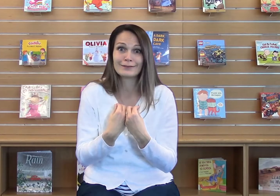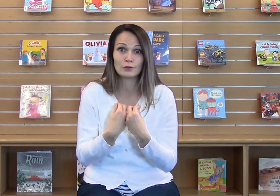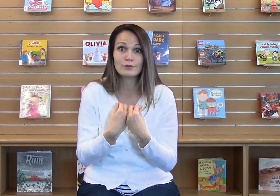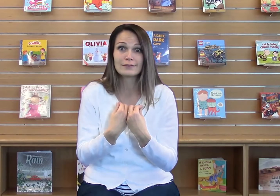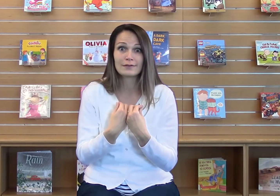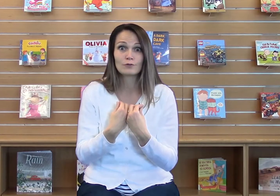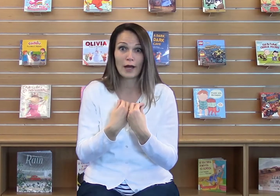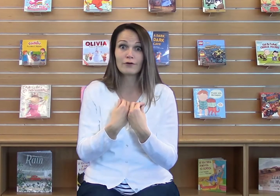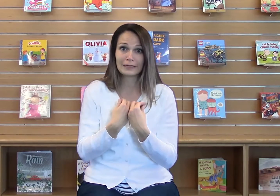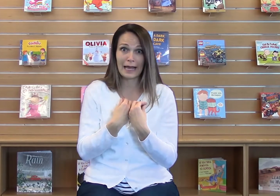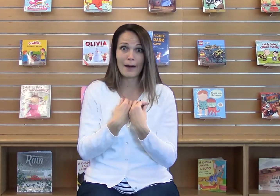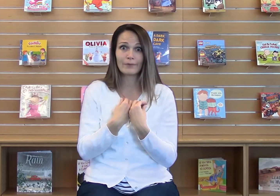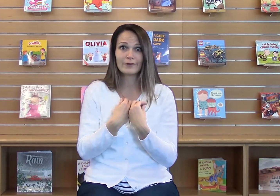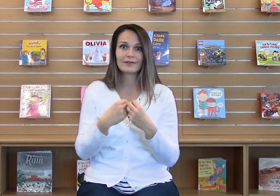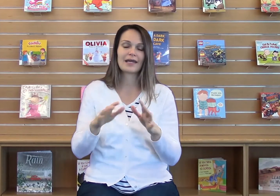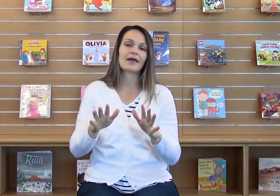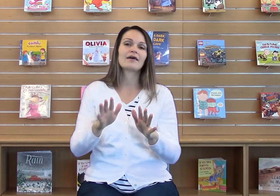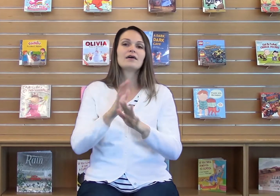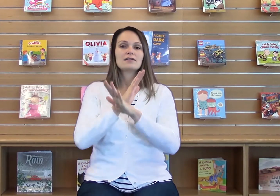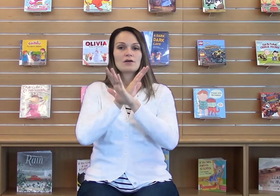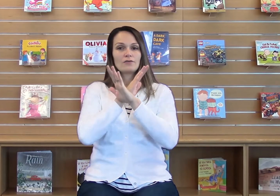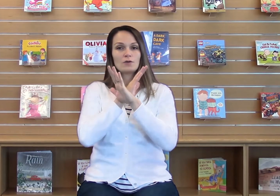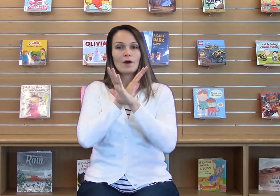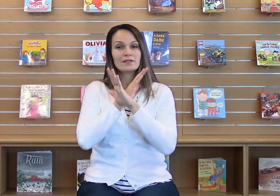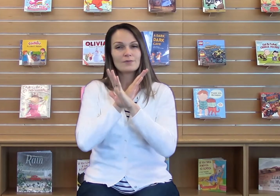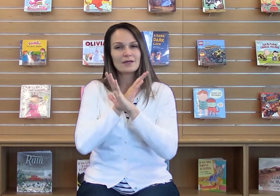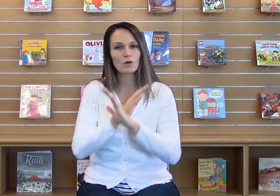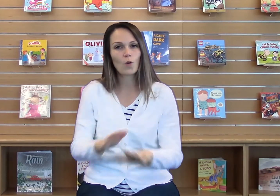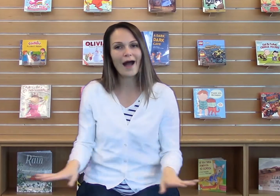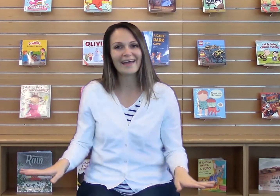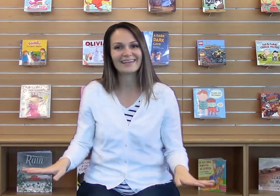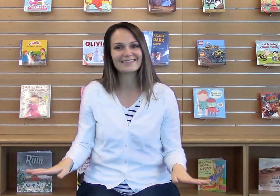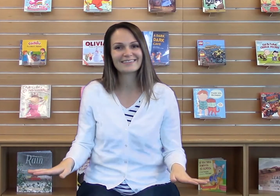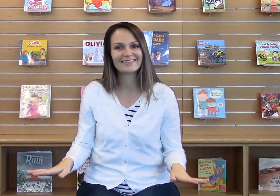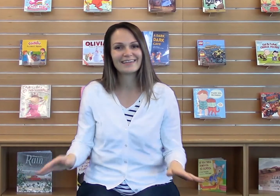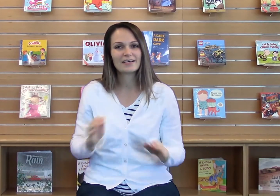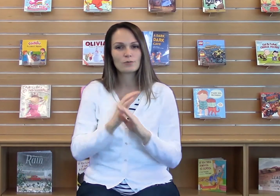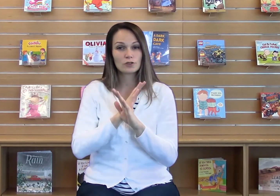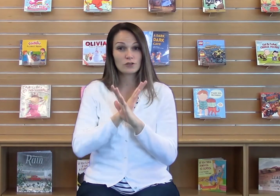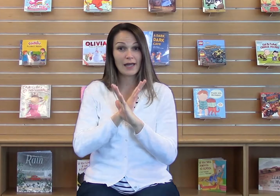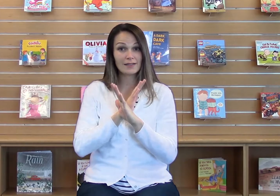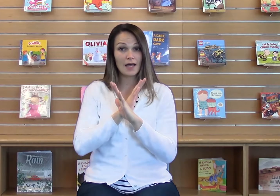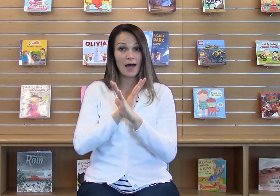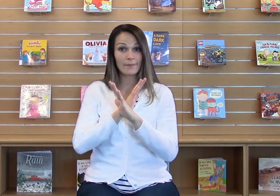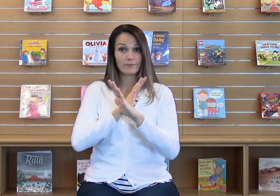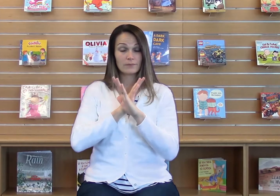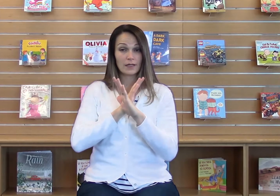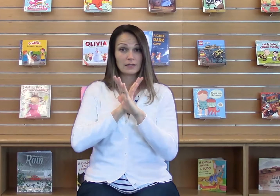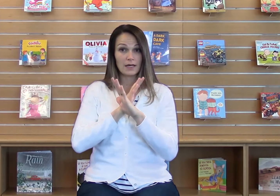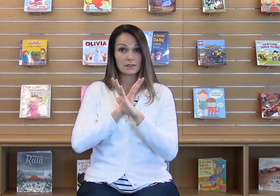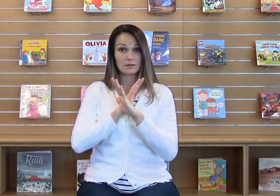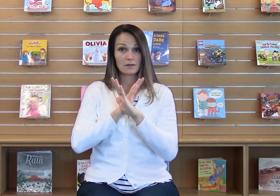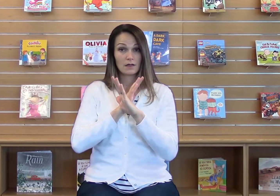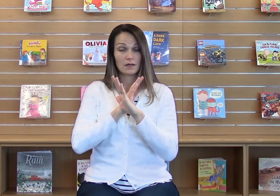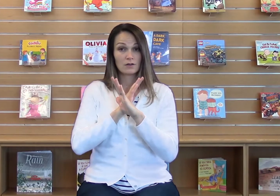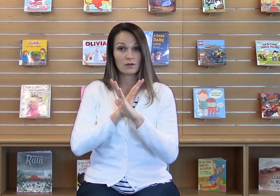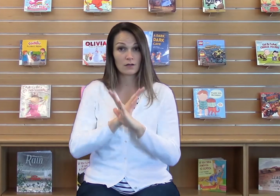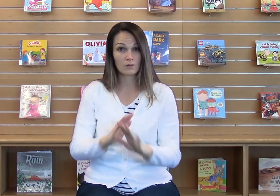snooze, right? Or a nap? Okay, so if you want it to be quiet, put your hands up like this. And you're going to